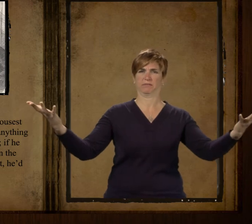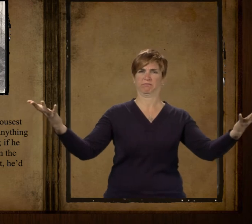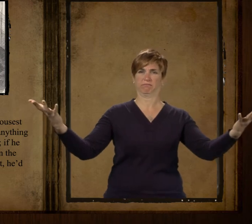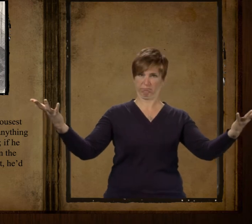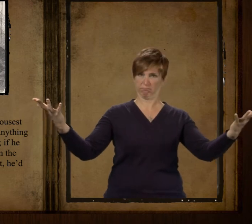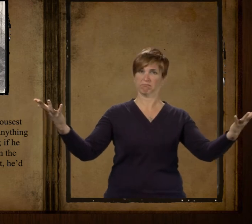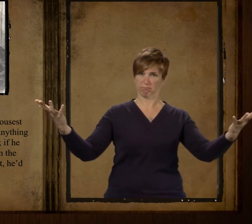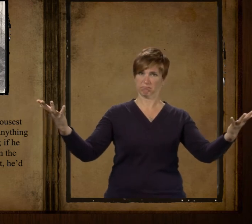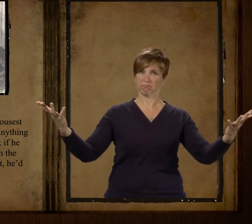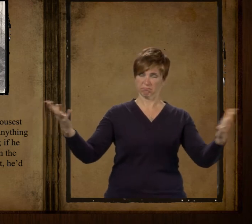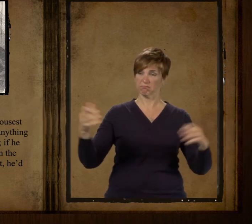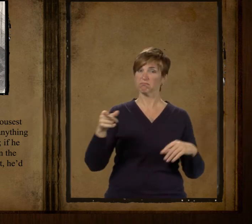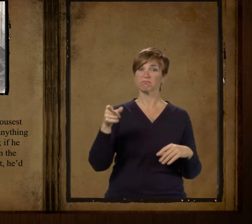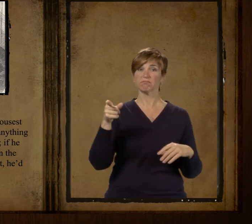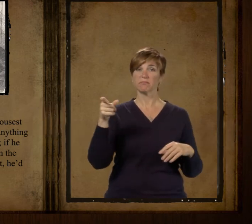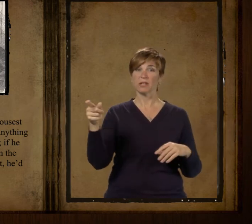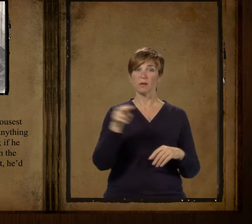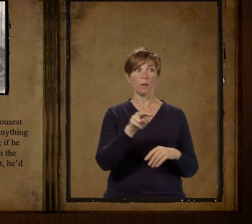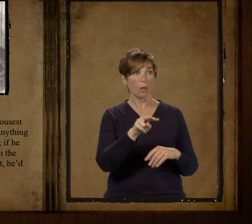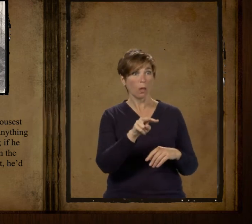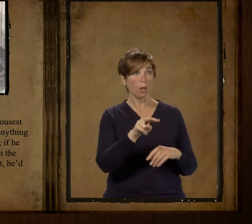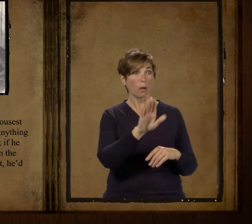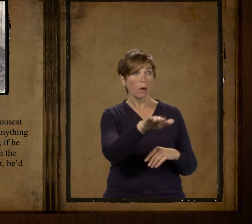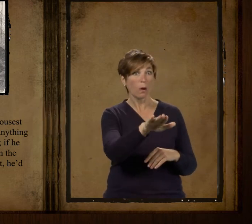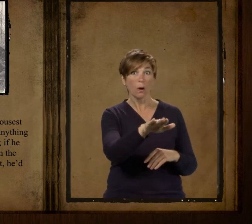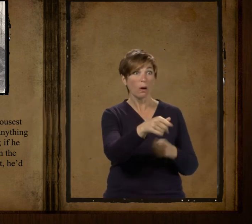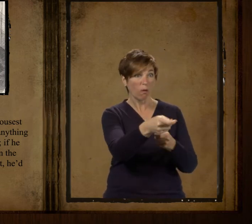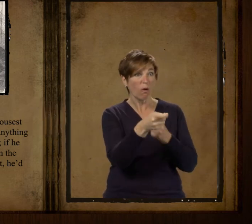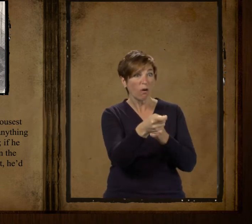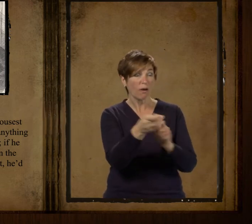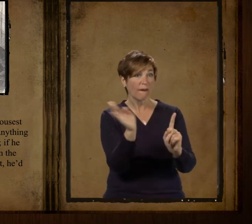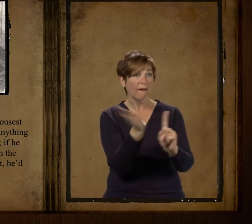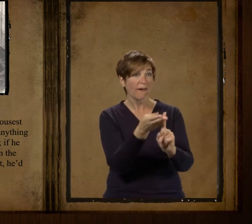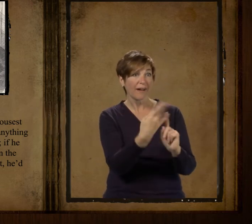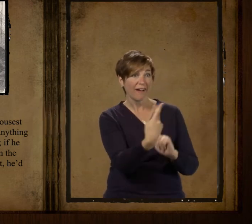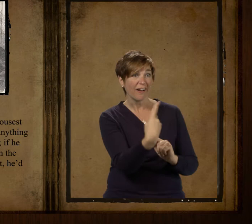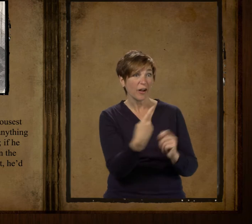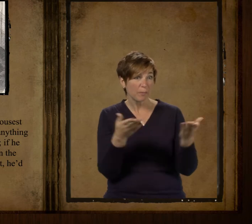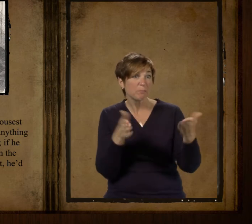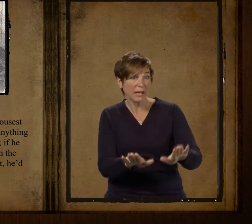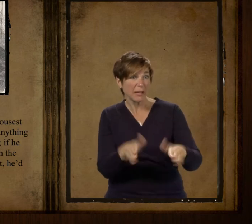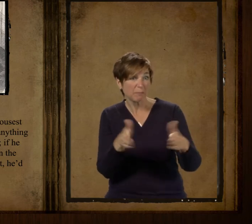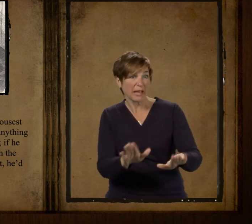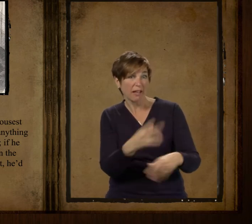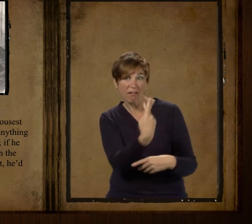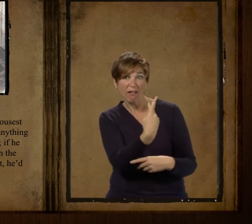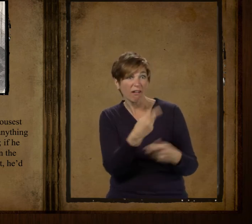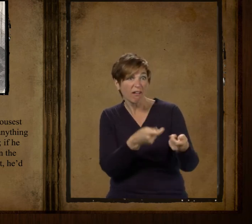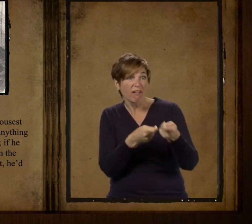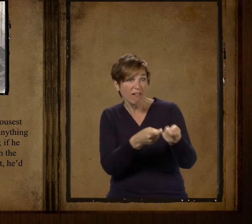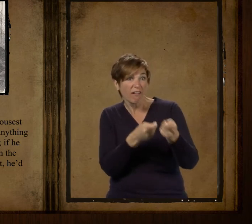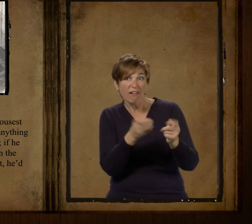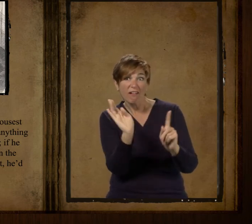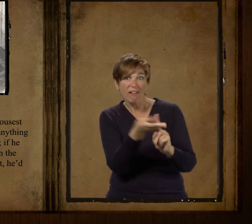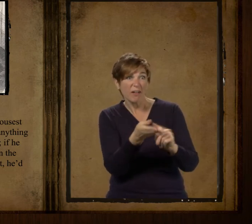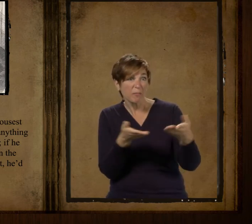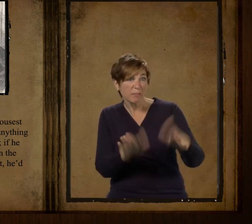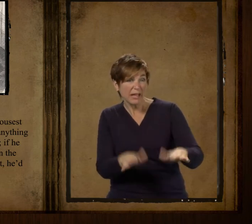but anyway he was the curious man about always betting on anything that turned up you ever